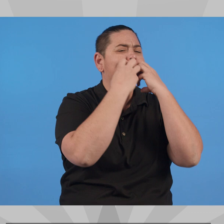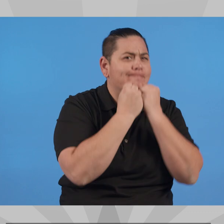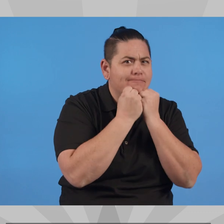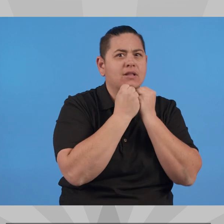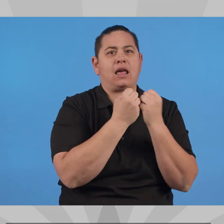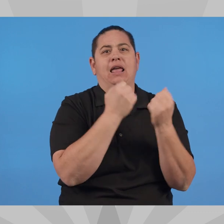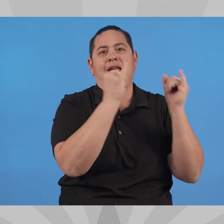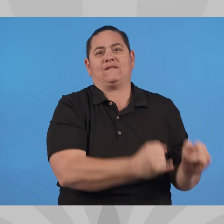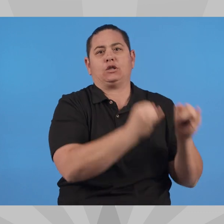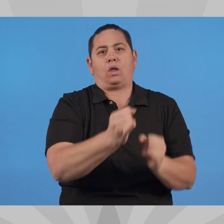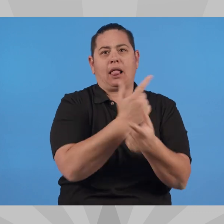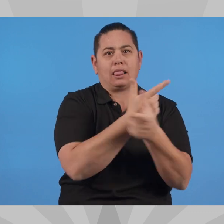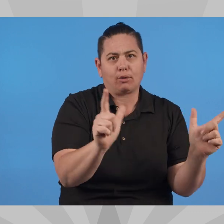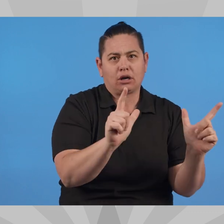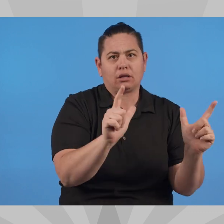responsibility.